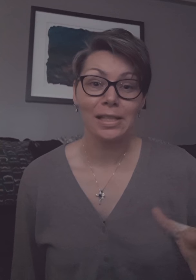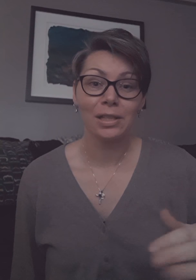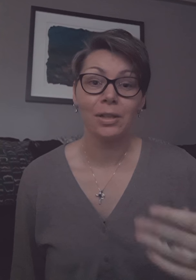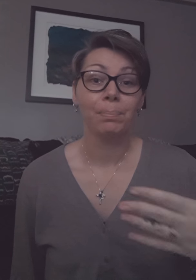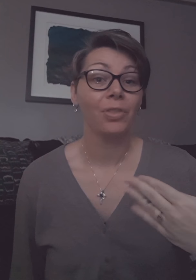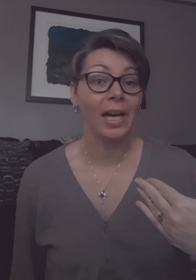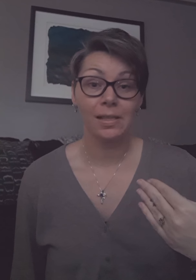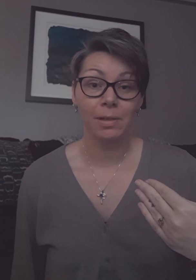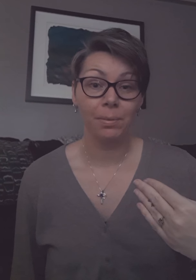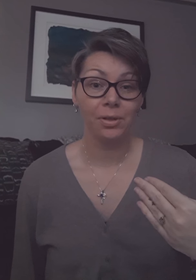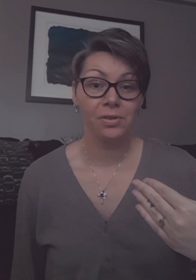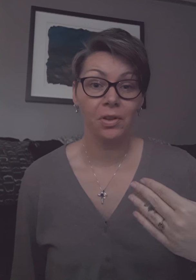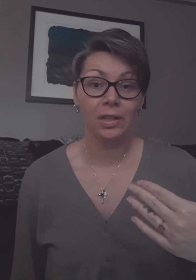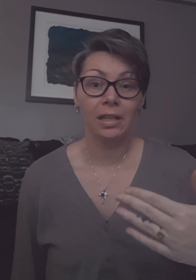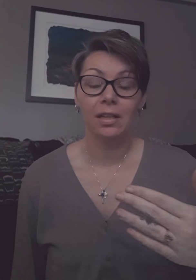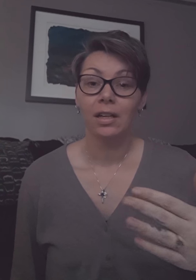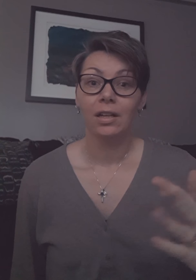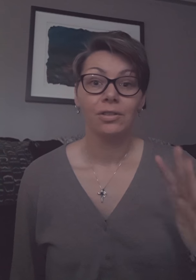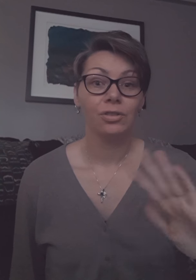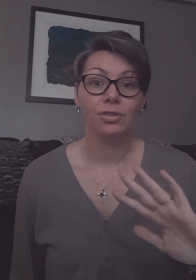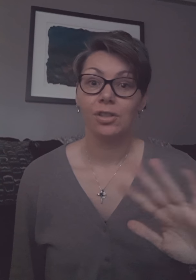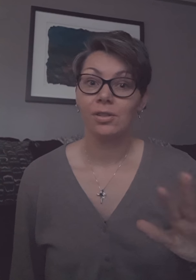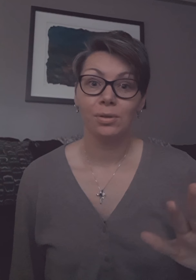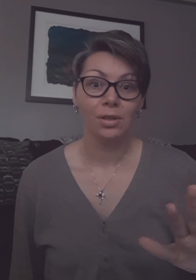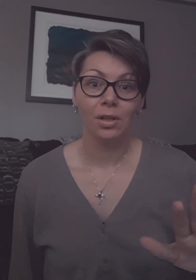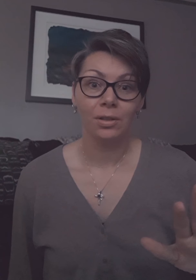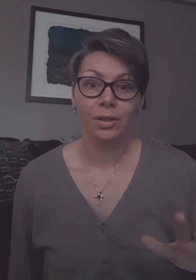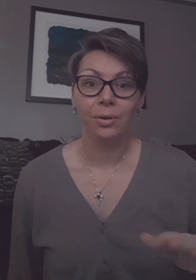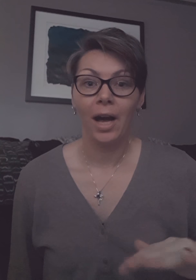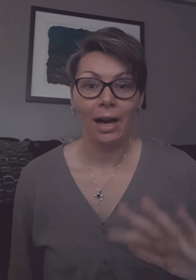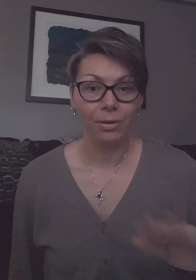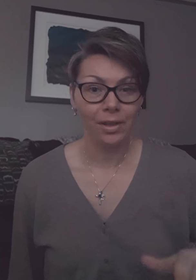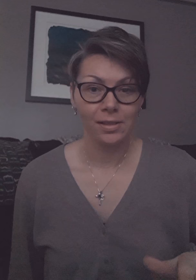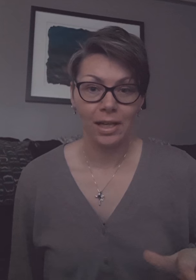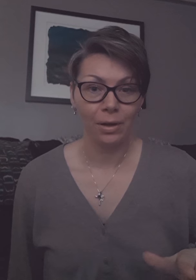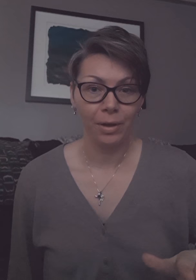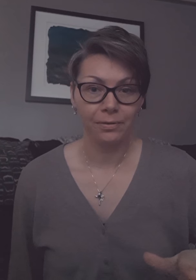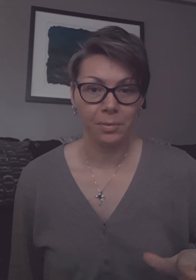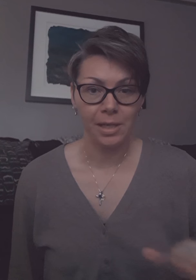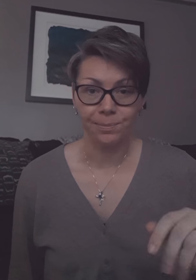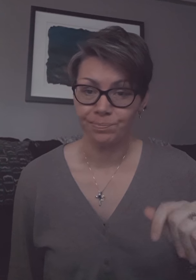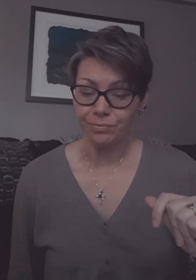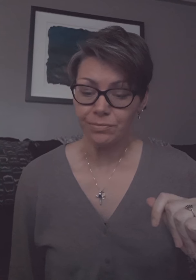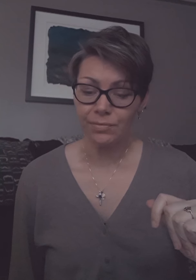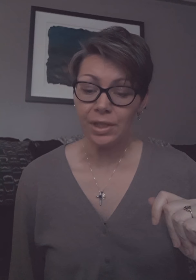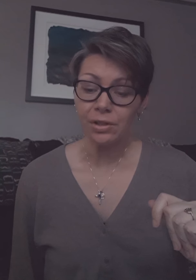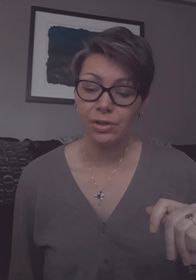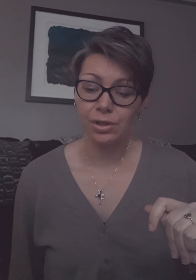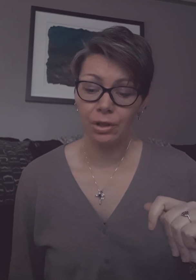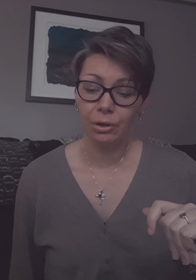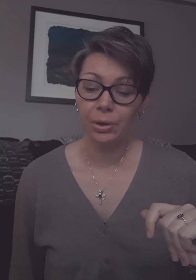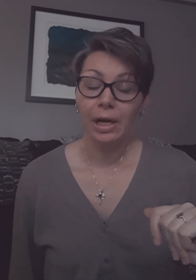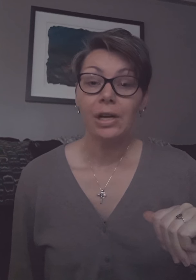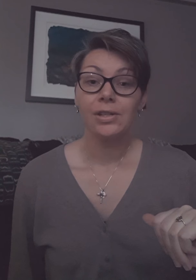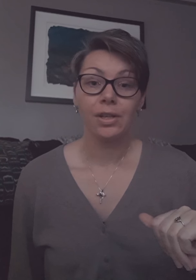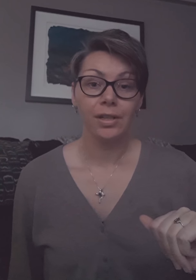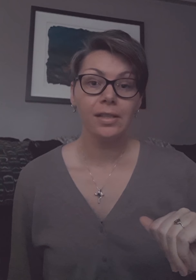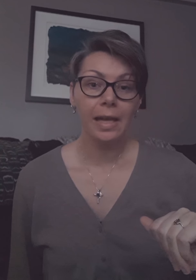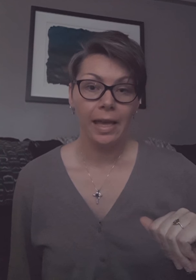that's me personally just so you all know how things kind of went for me so starting today